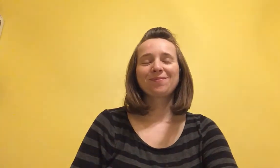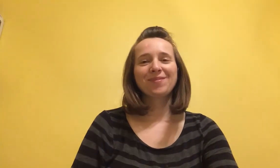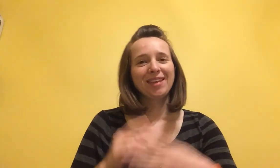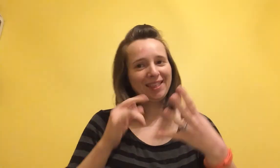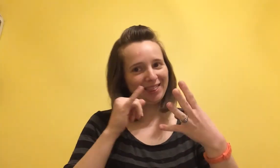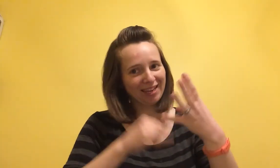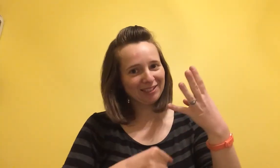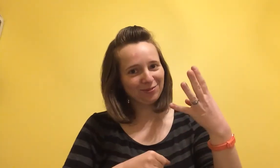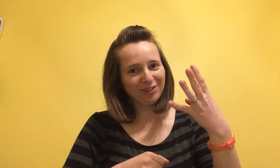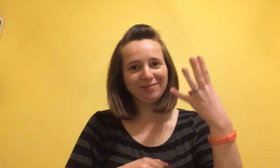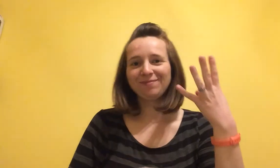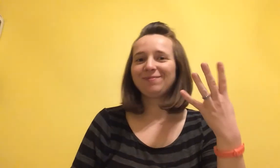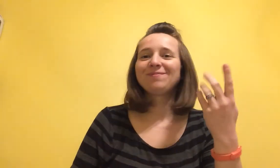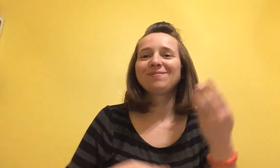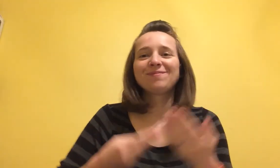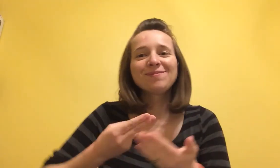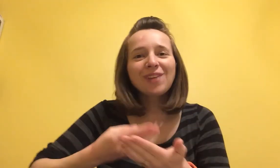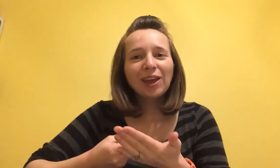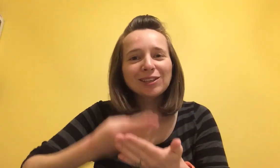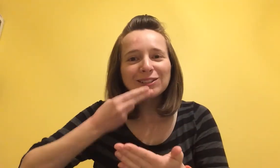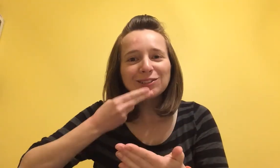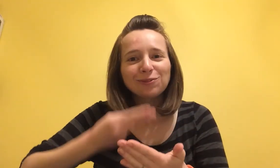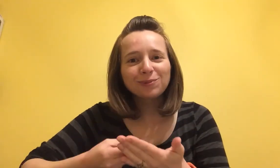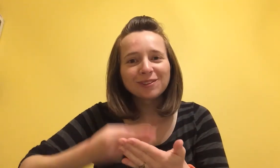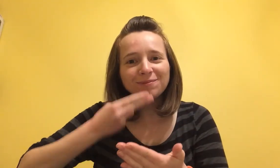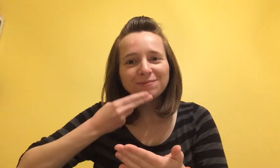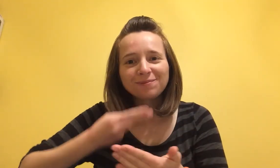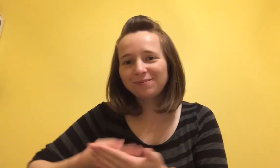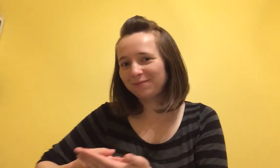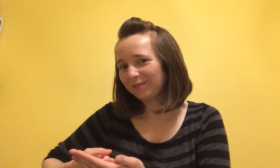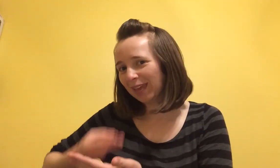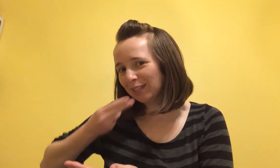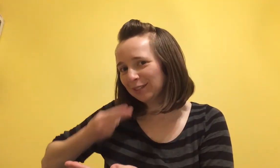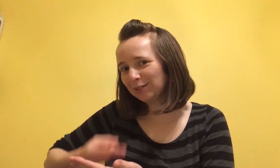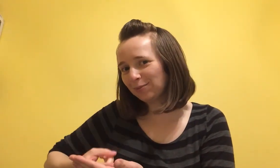last one soup soup